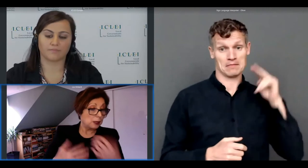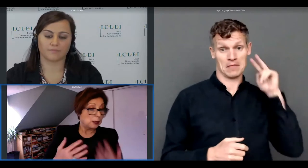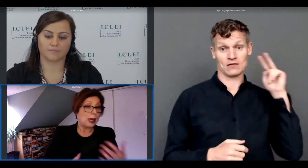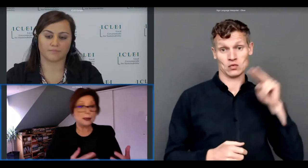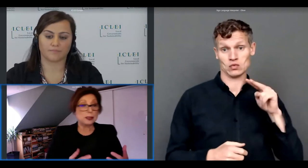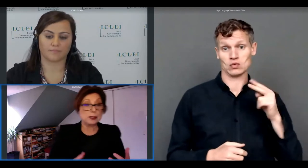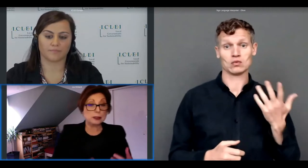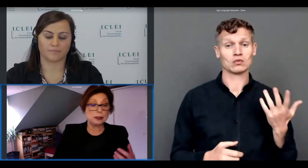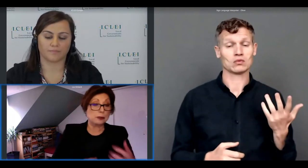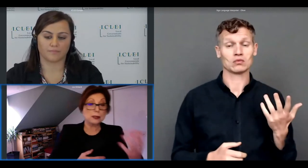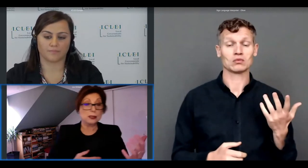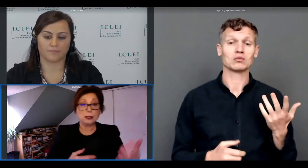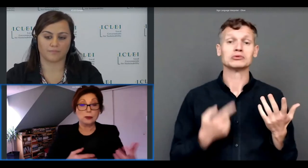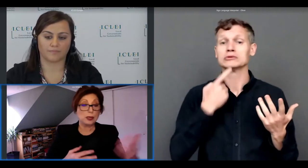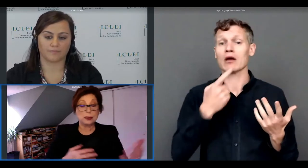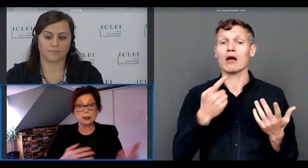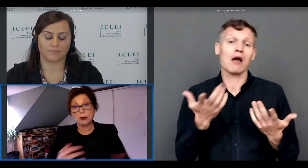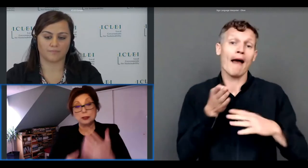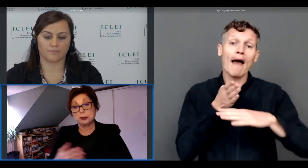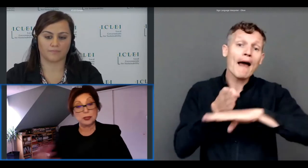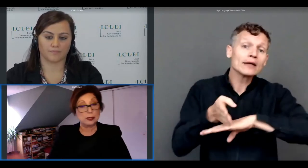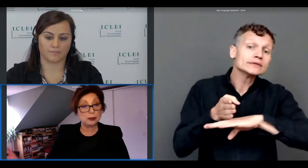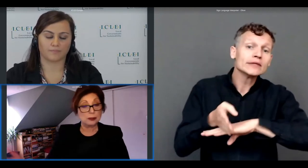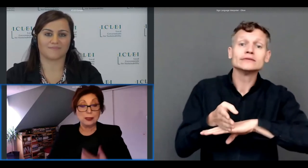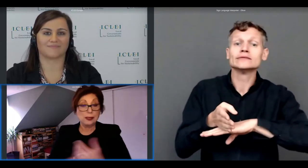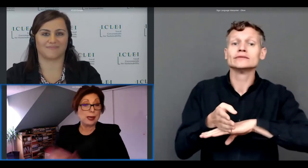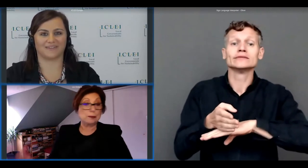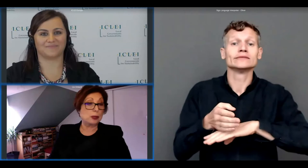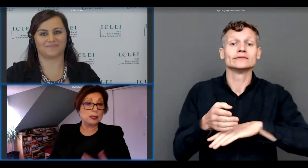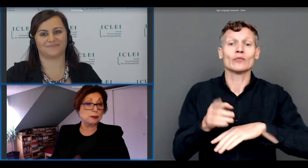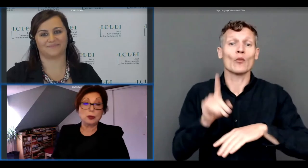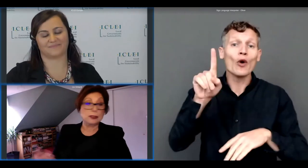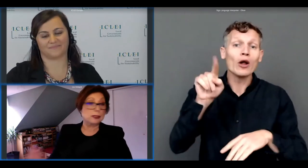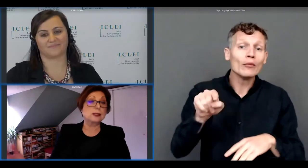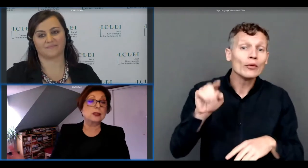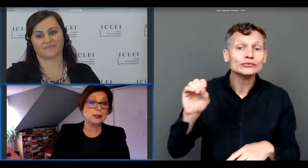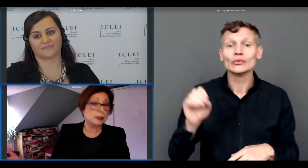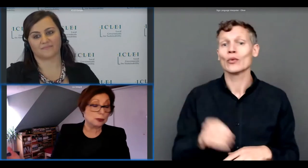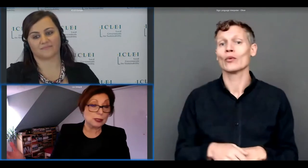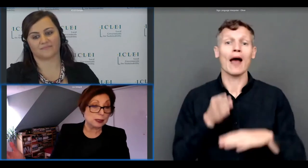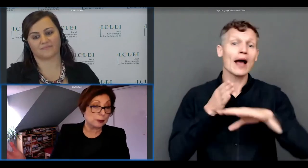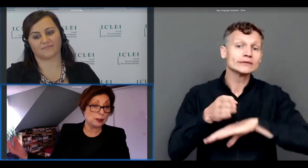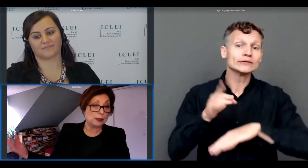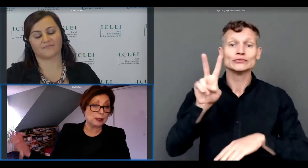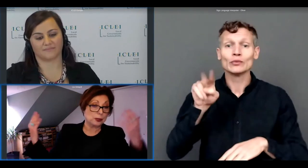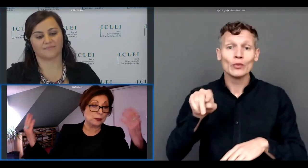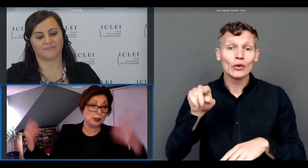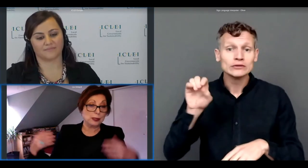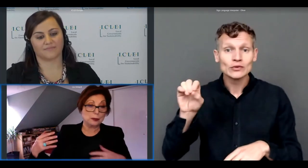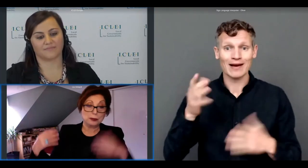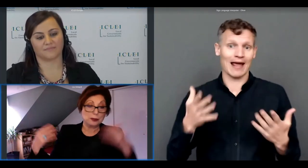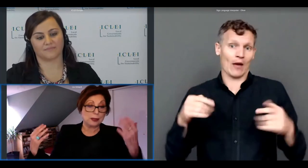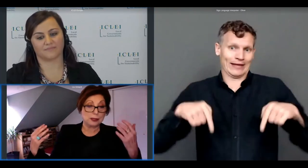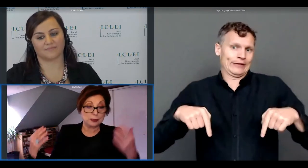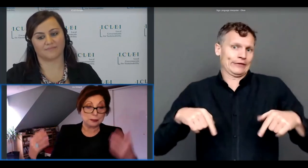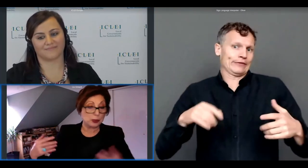access uh one zero one zero access two zero policy for access three zero let's say we're let's assume we are now